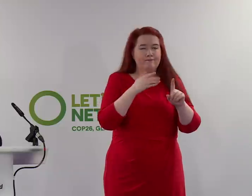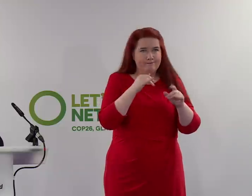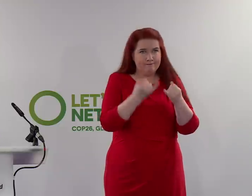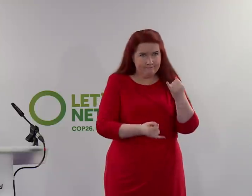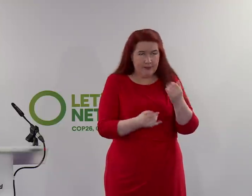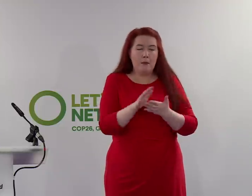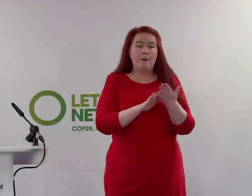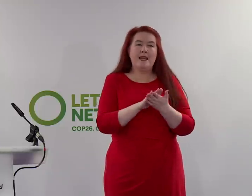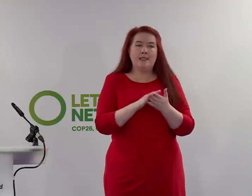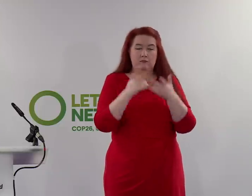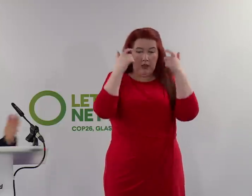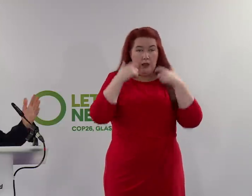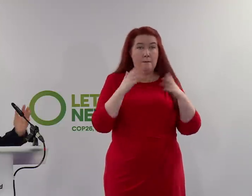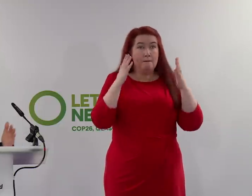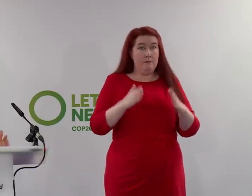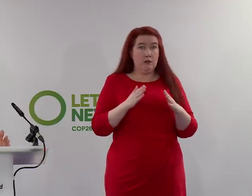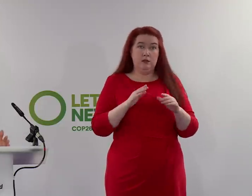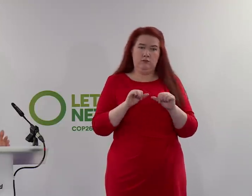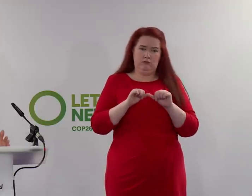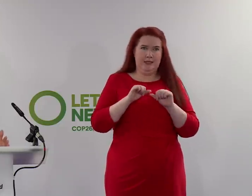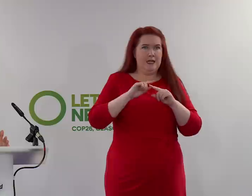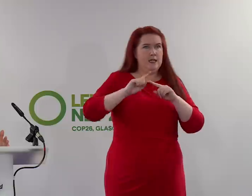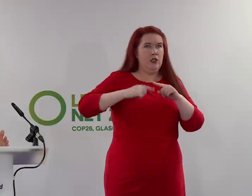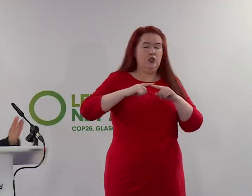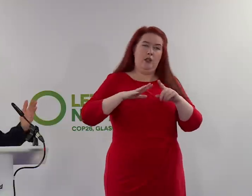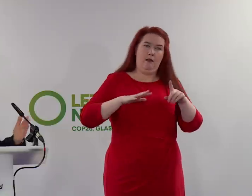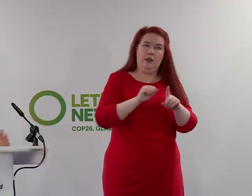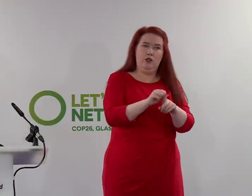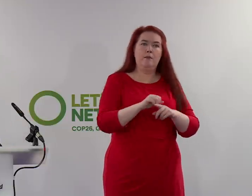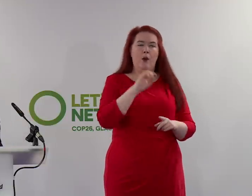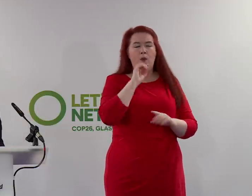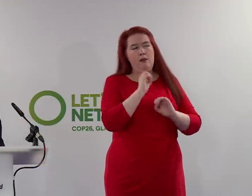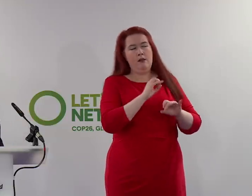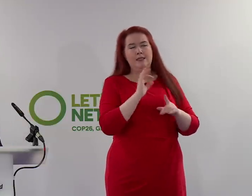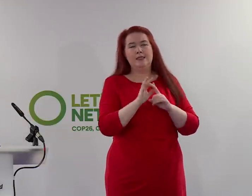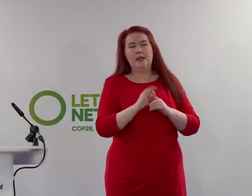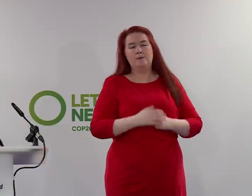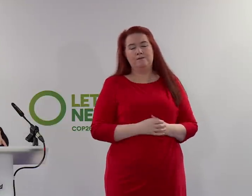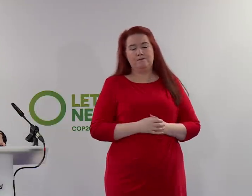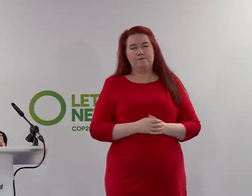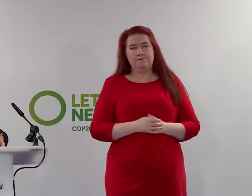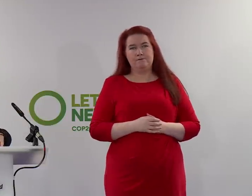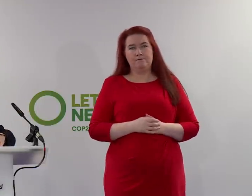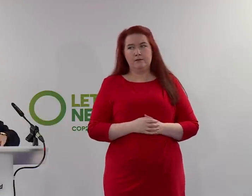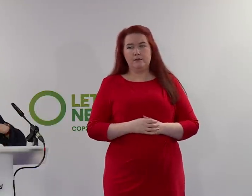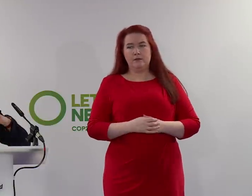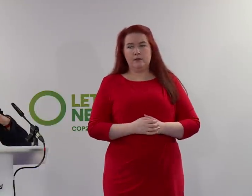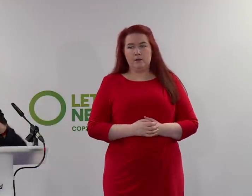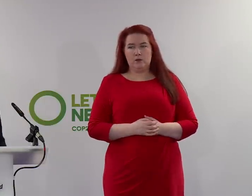overperform in future years. But we make sure we get you the detail of that so that you can look at it.